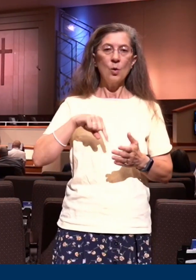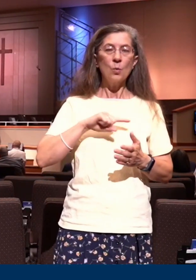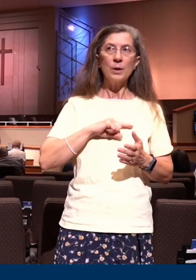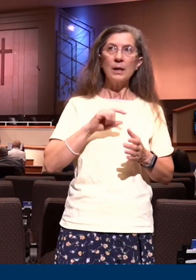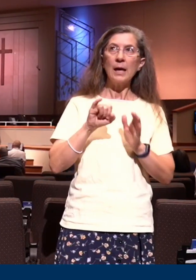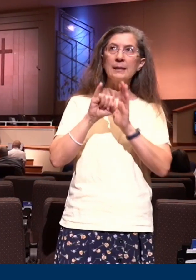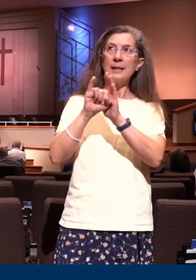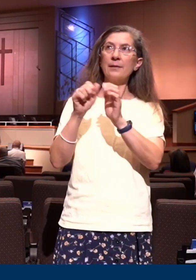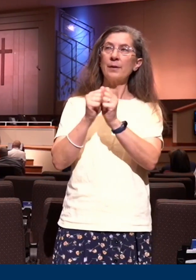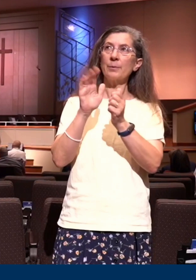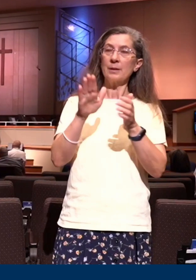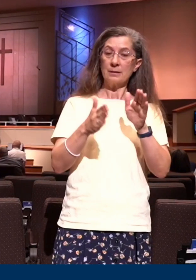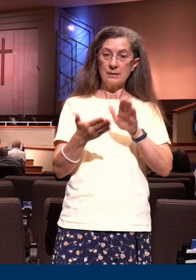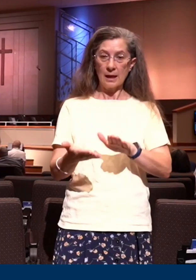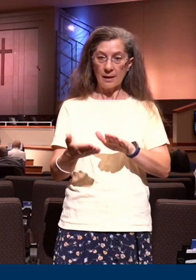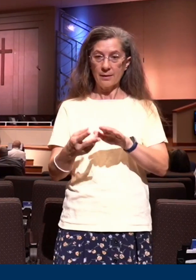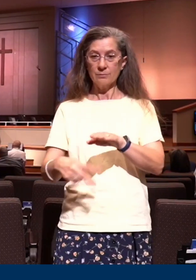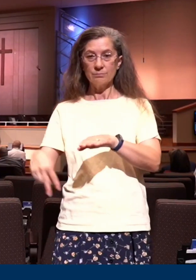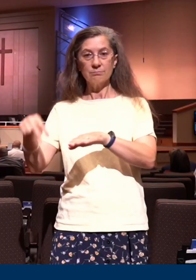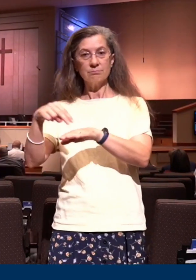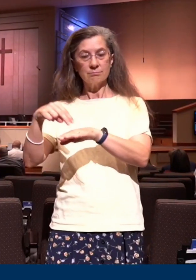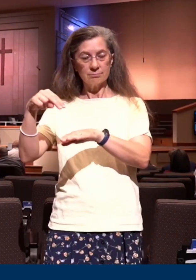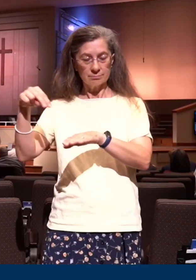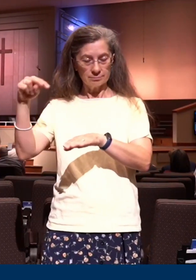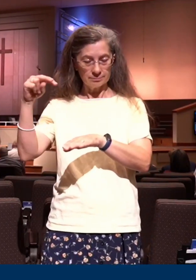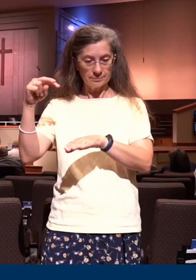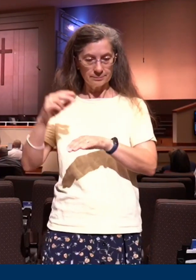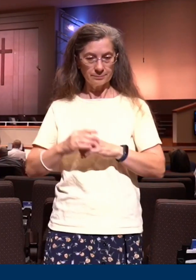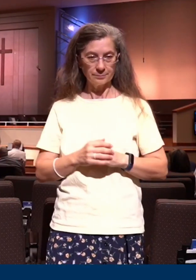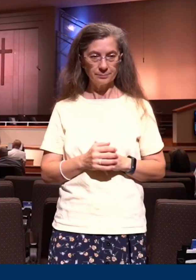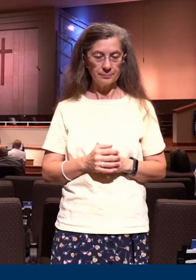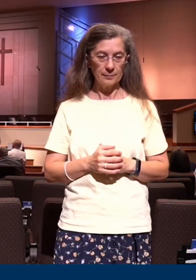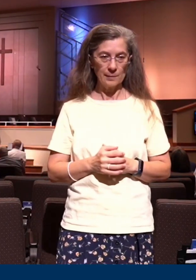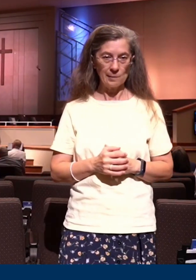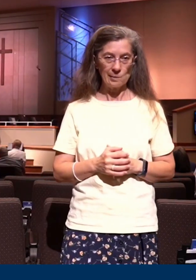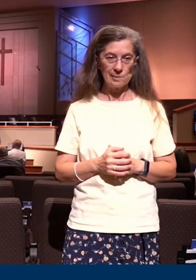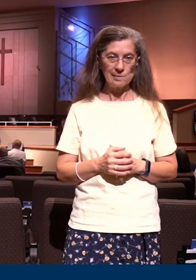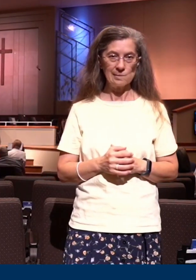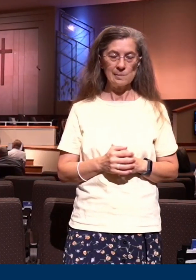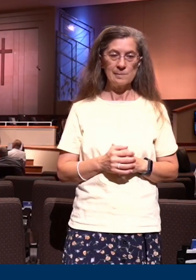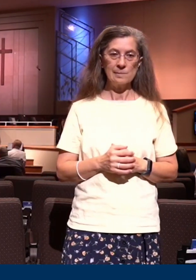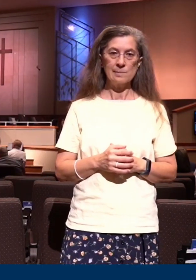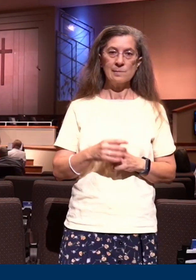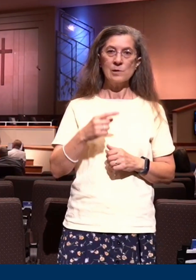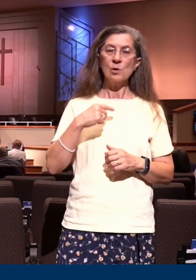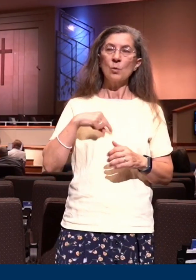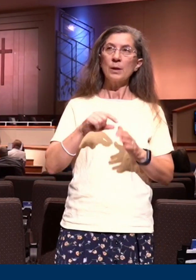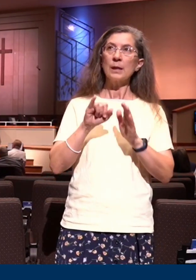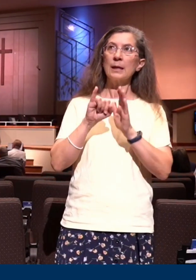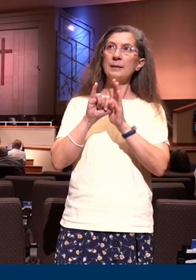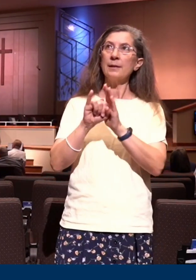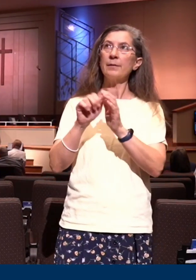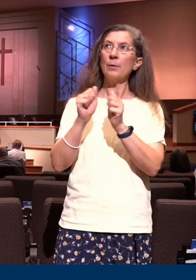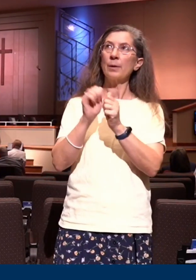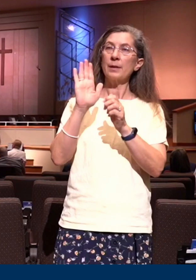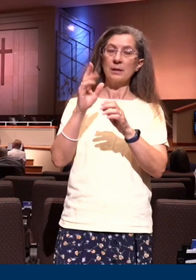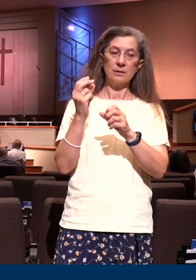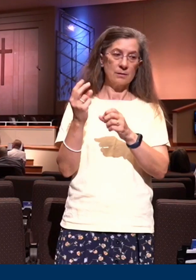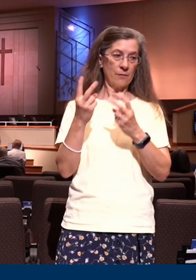with a victory over sin that comes through his death and his blood atonement. We identify with a victory, secondly, that comes with his